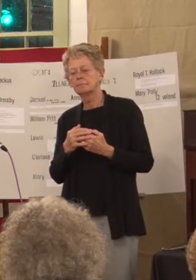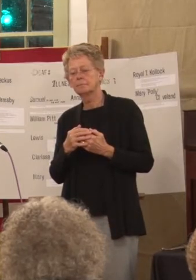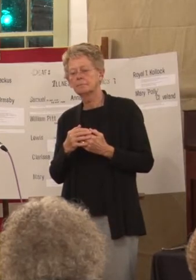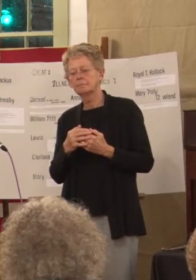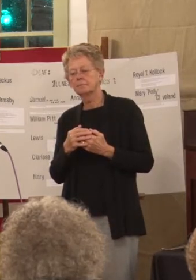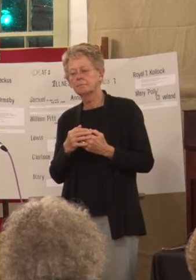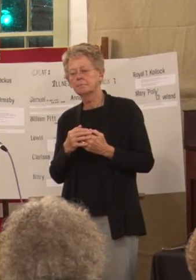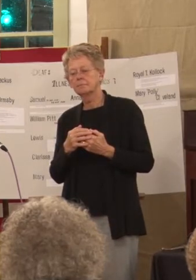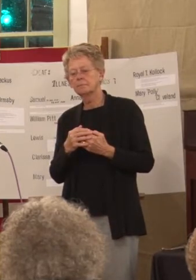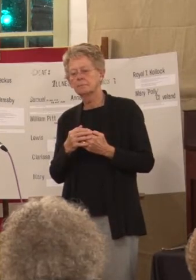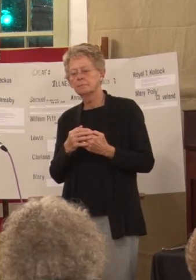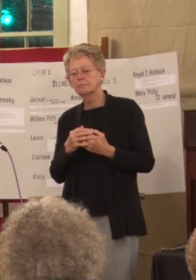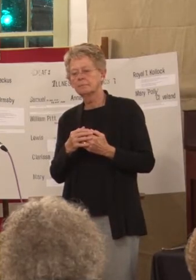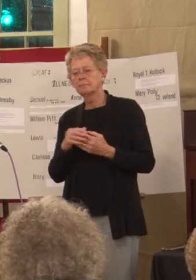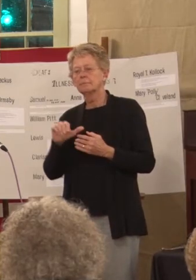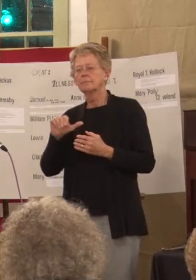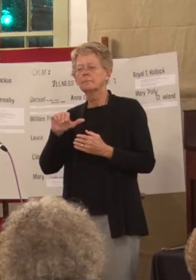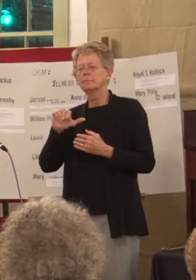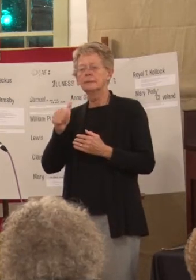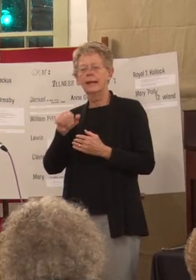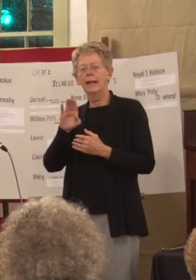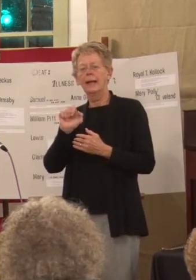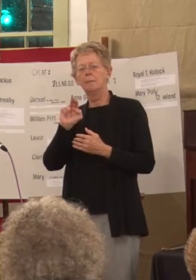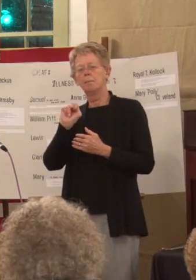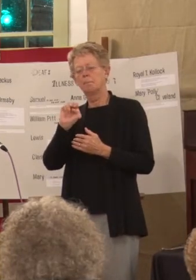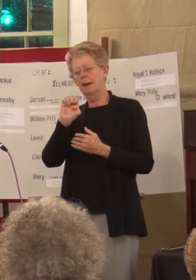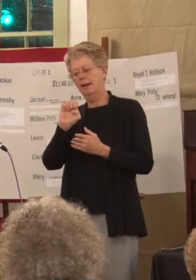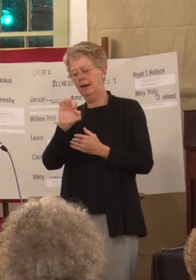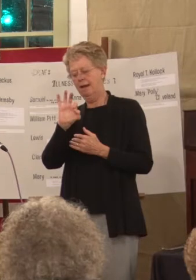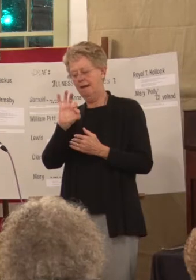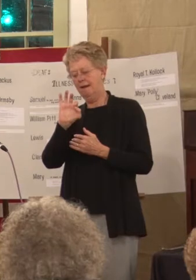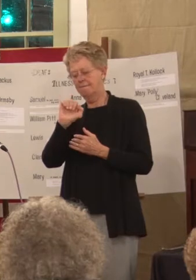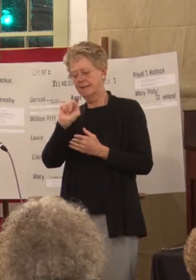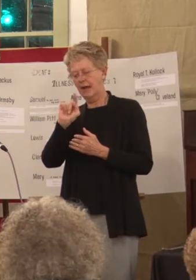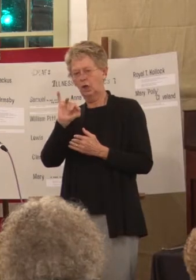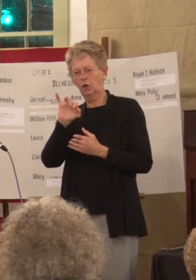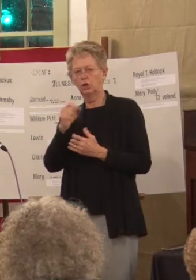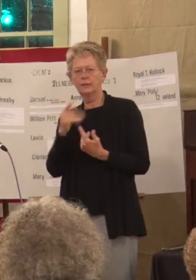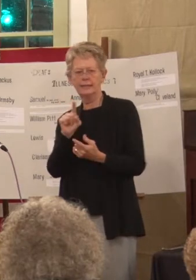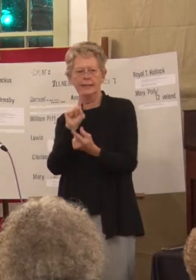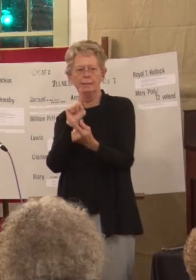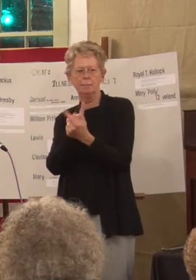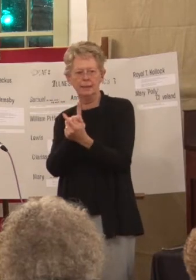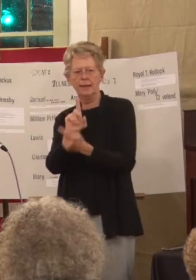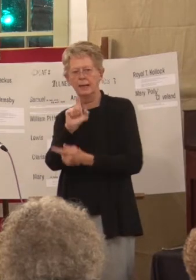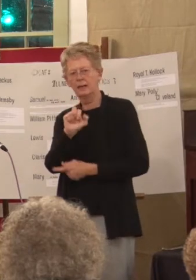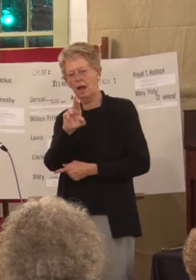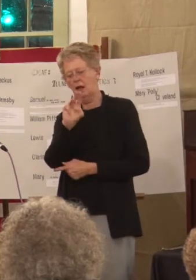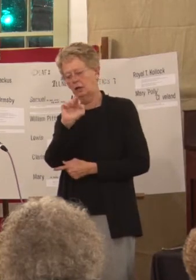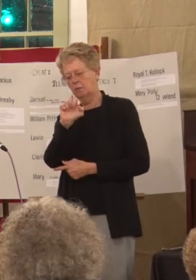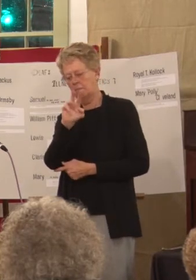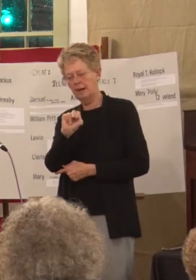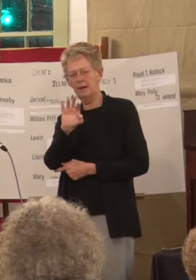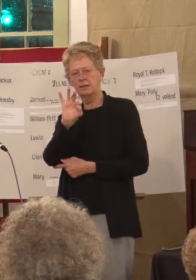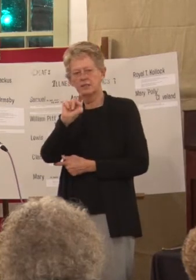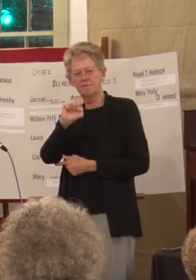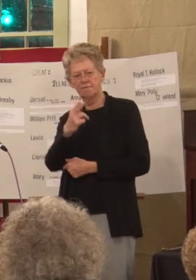there were 10 benefactors that met at Dr. Coxwell, Mason Fitch Coxwell, a prominent physician in surgery in Harvard,